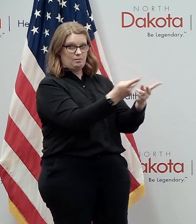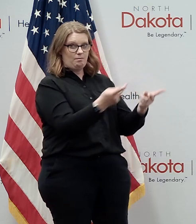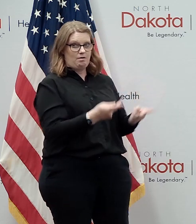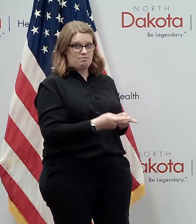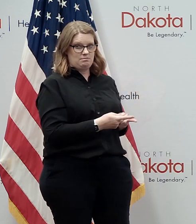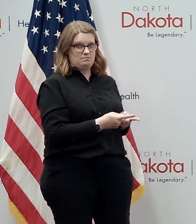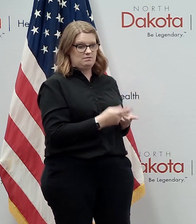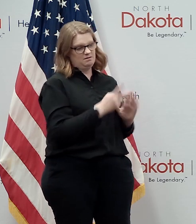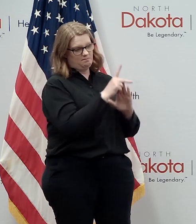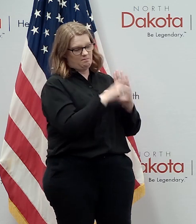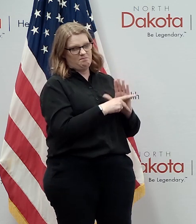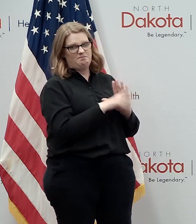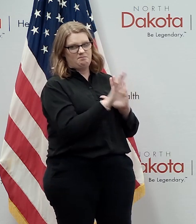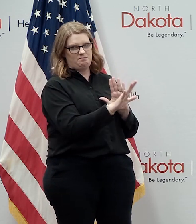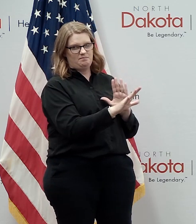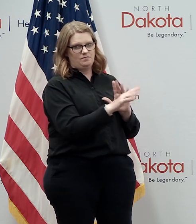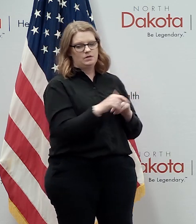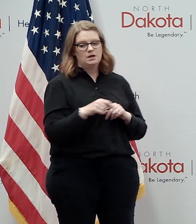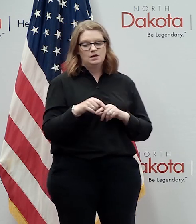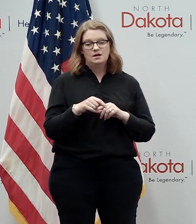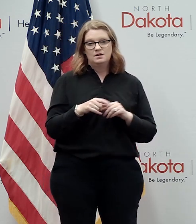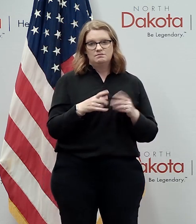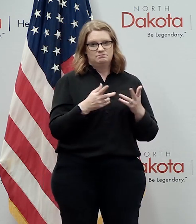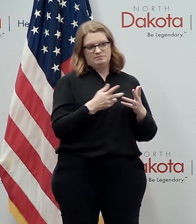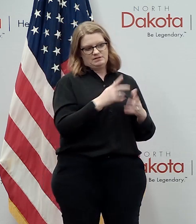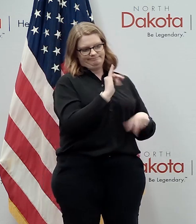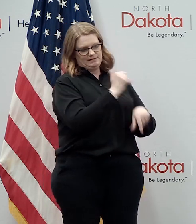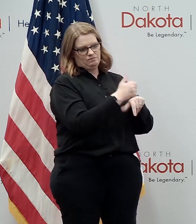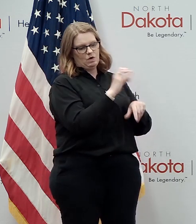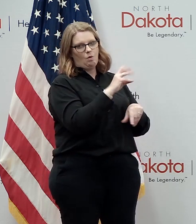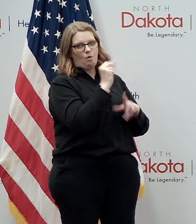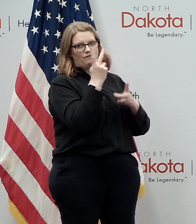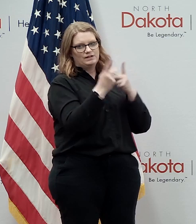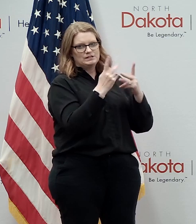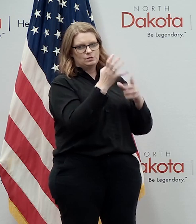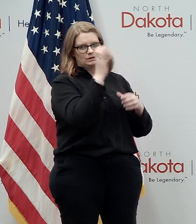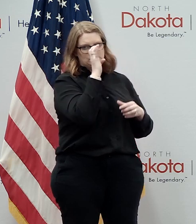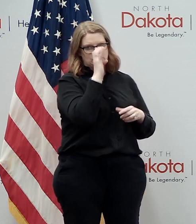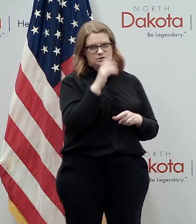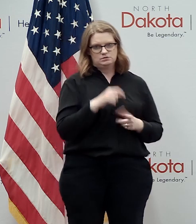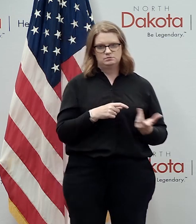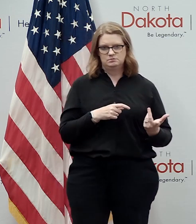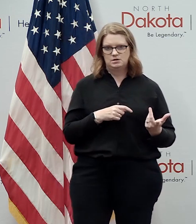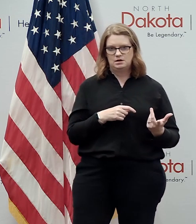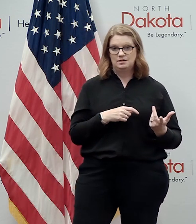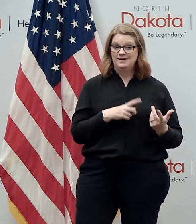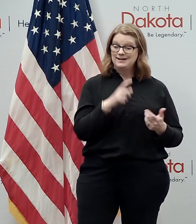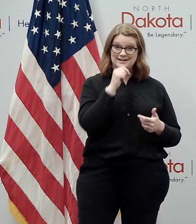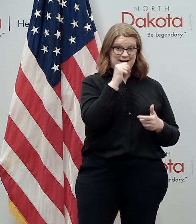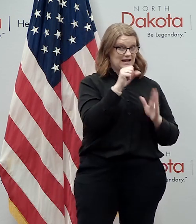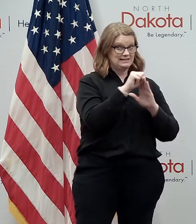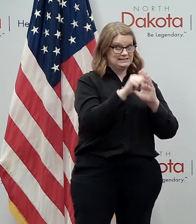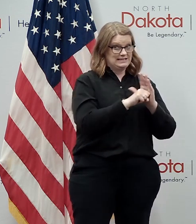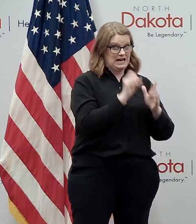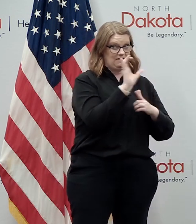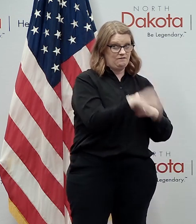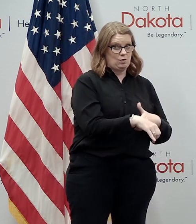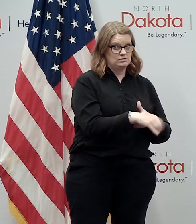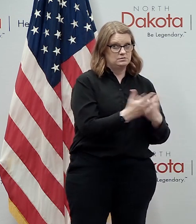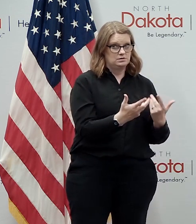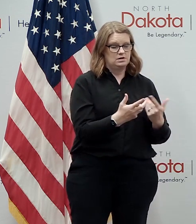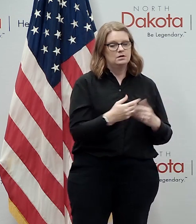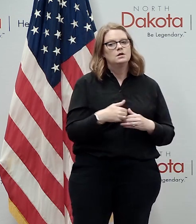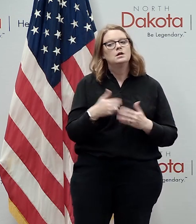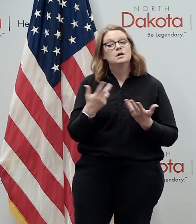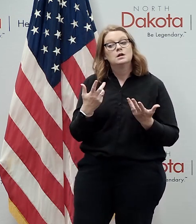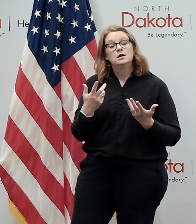These are, the facilities are making their own visitor restrictions. These are not restrictions being imposed by the state. Now there are good reasons